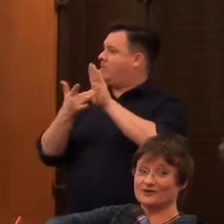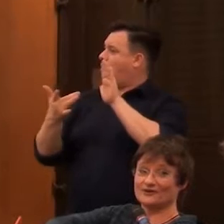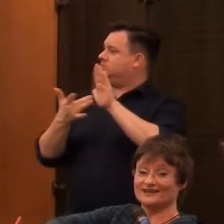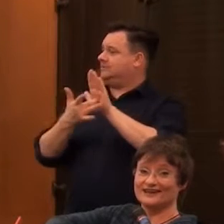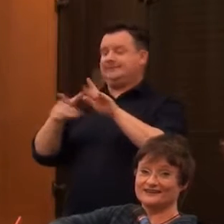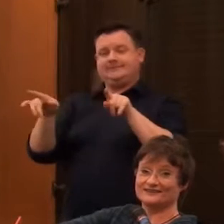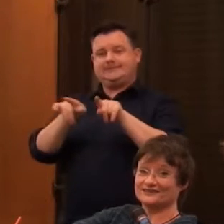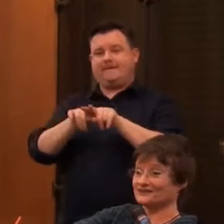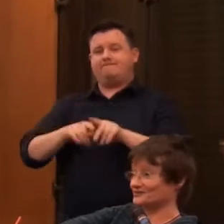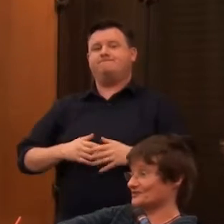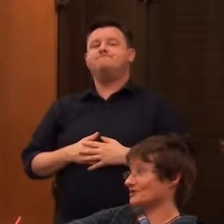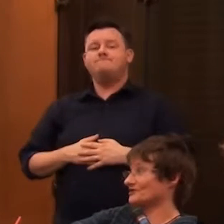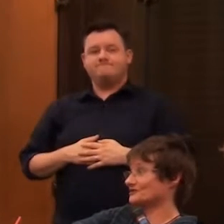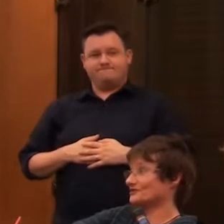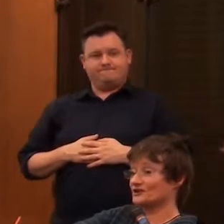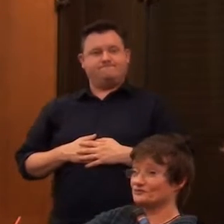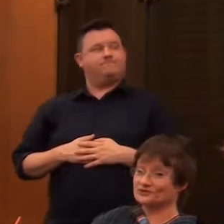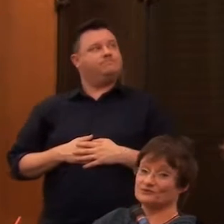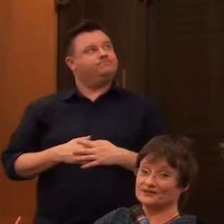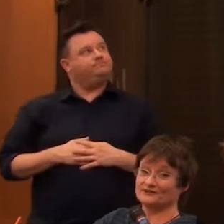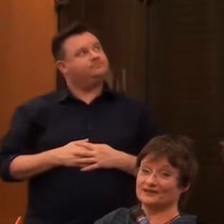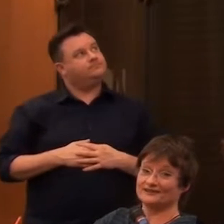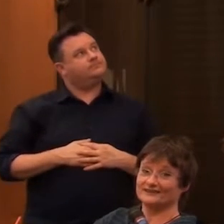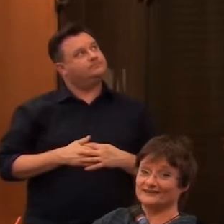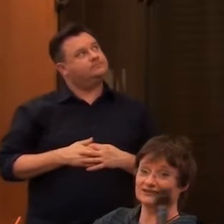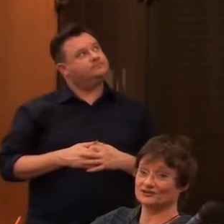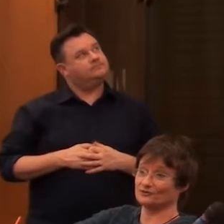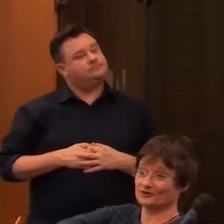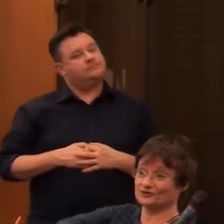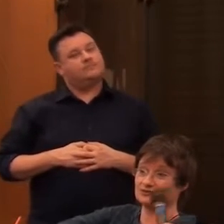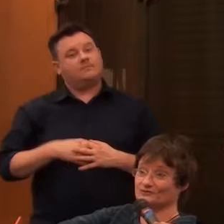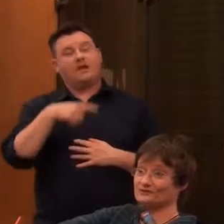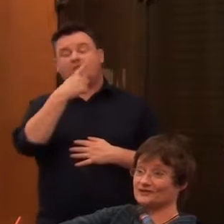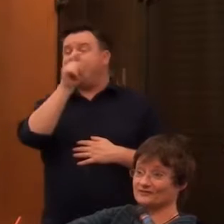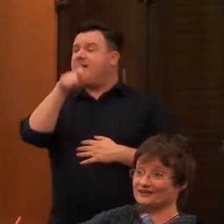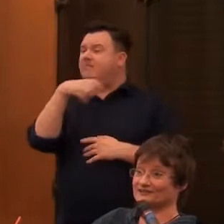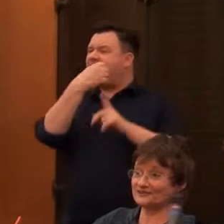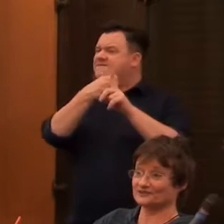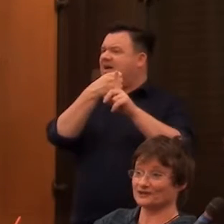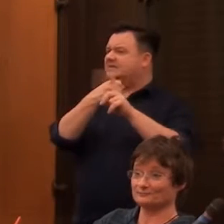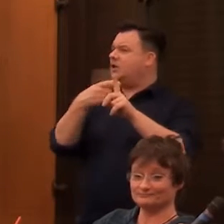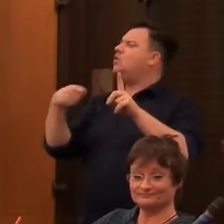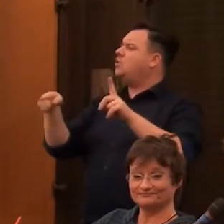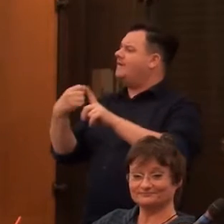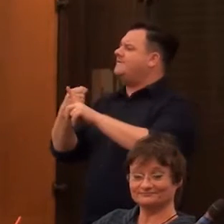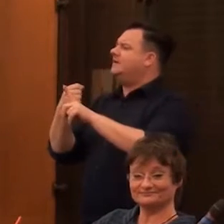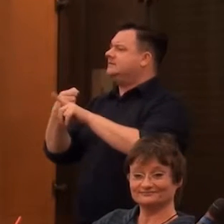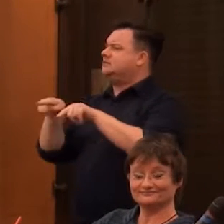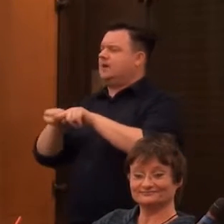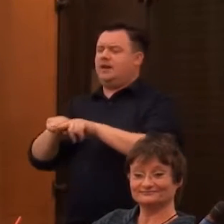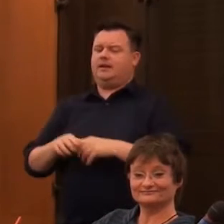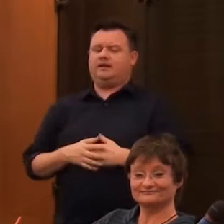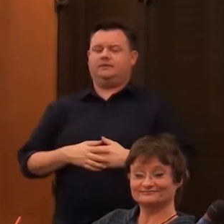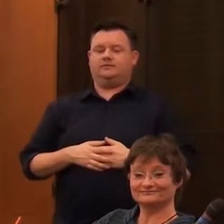just as important as the person who's doing the fighting. Because you're all doing the fighting. And I see